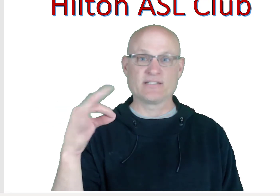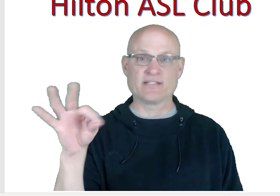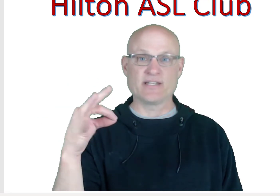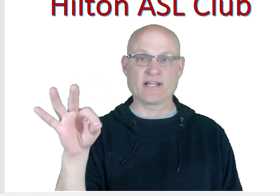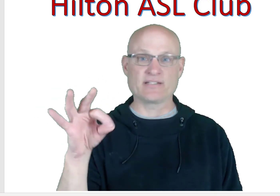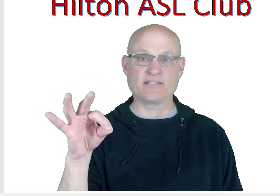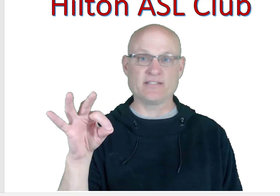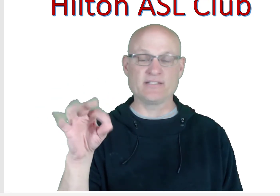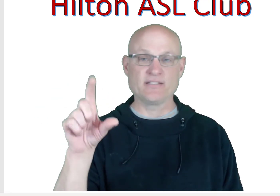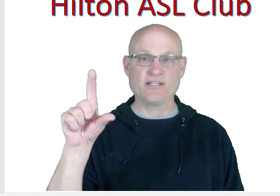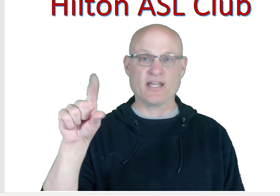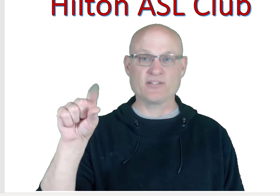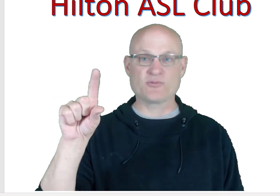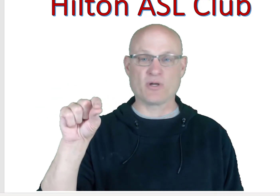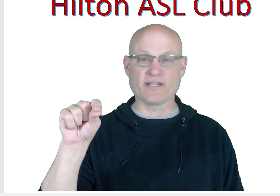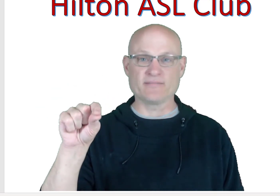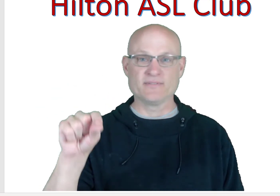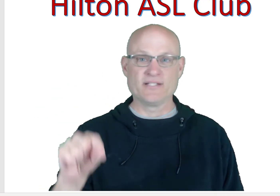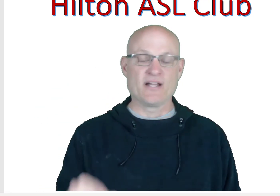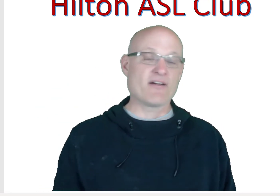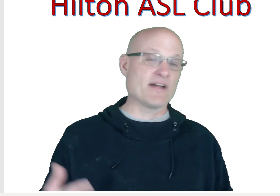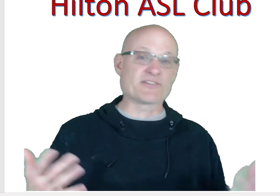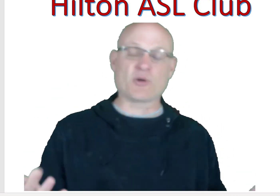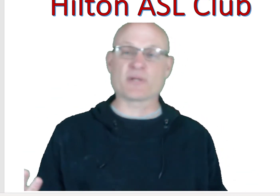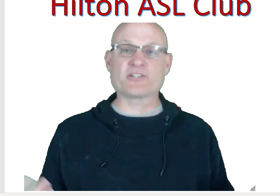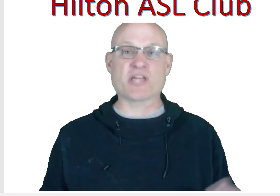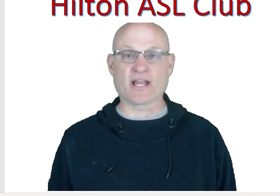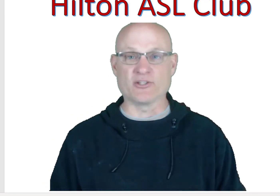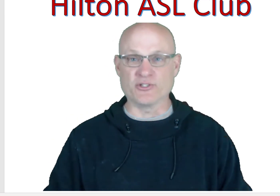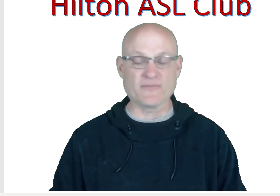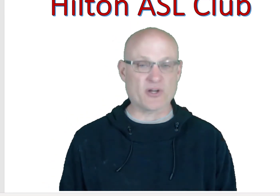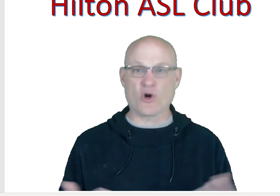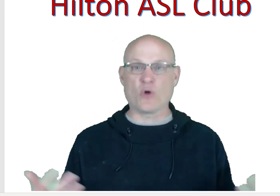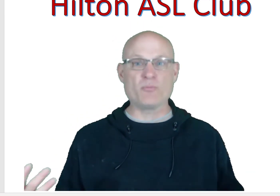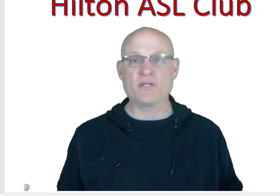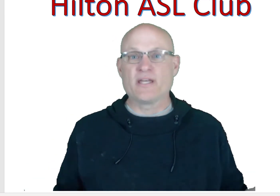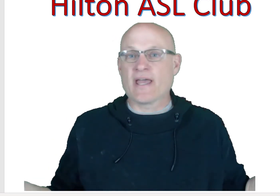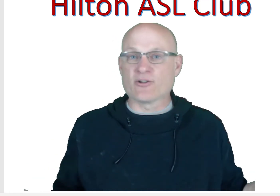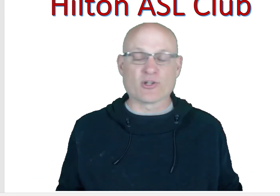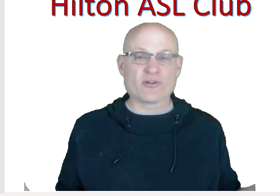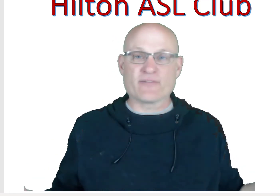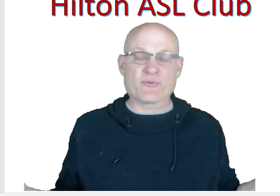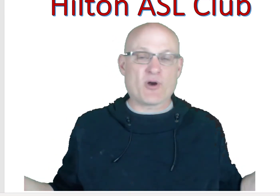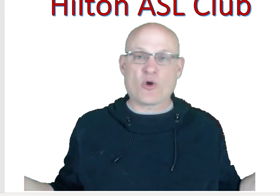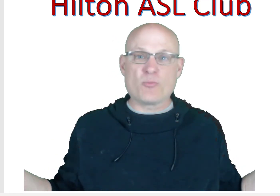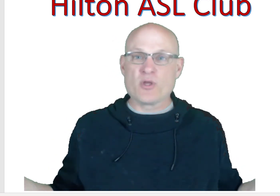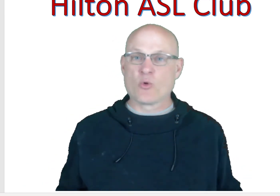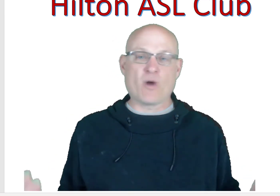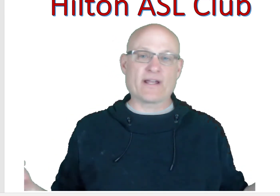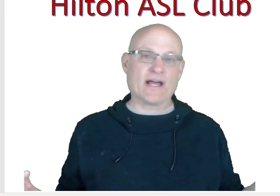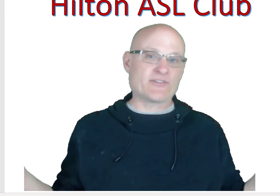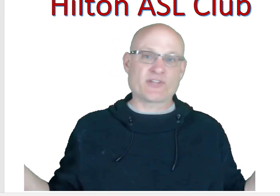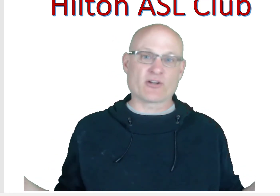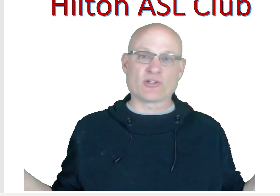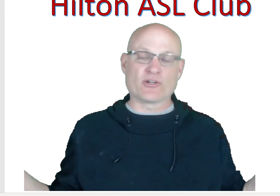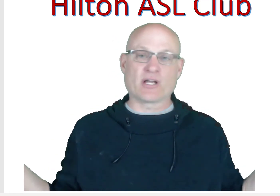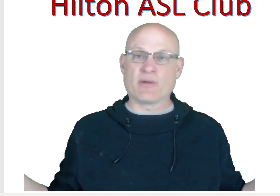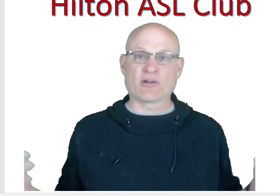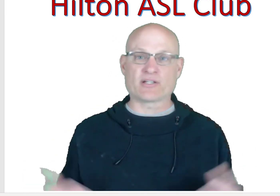19, and 20. All right. So, I'm going to challenge you. you're home and you're learning from home, why not start learning American